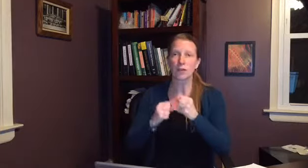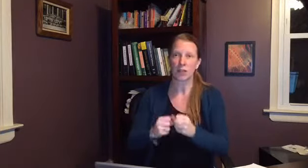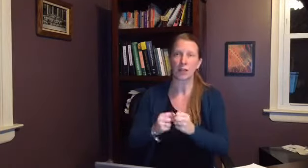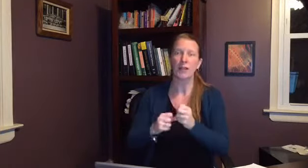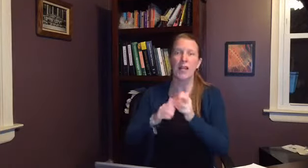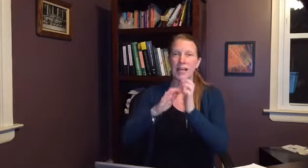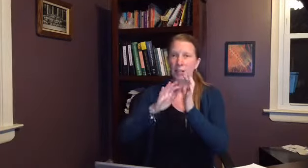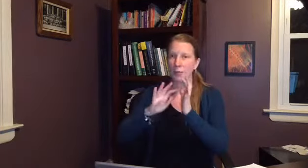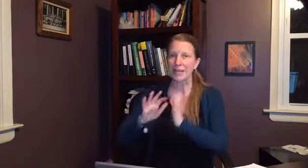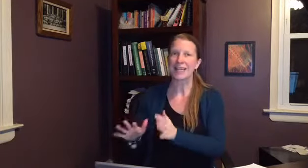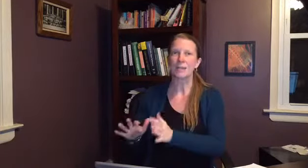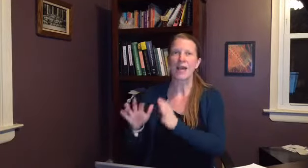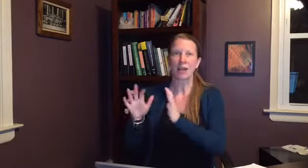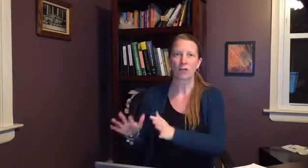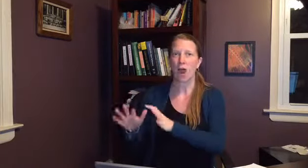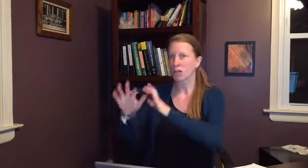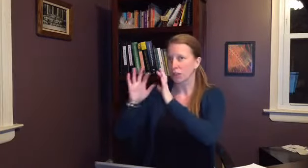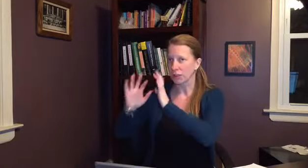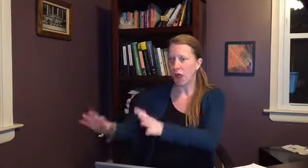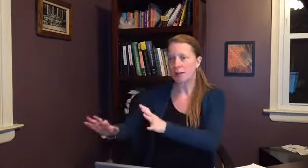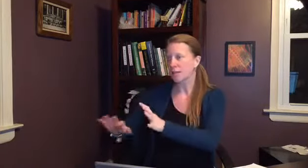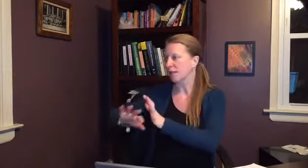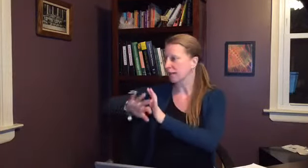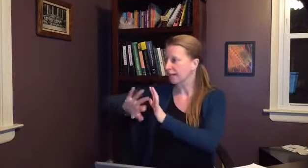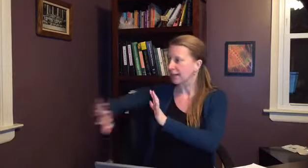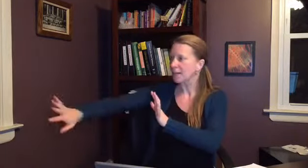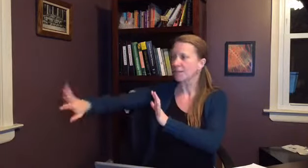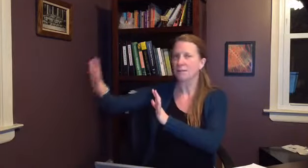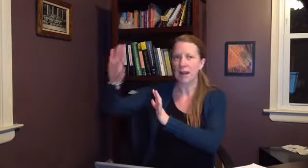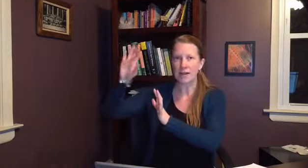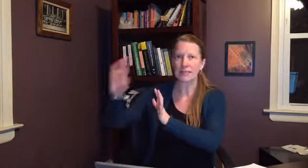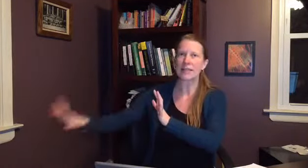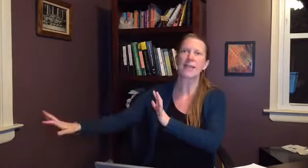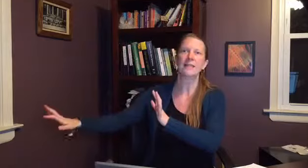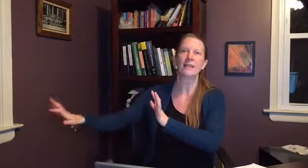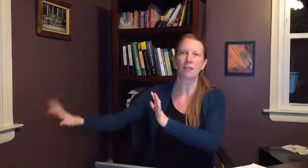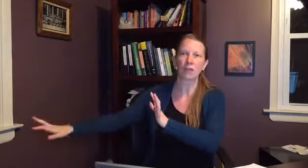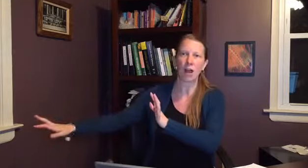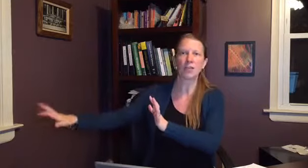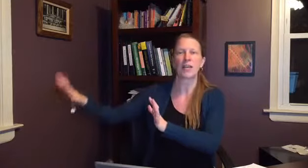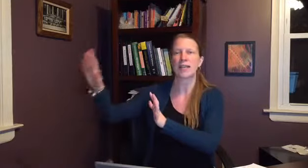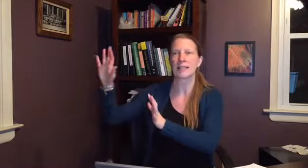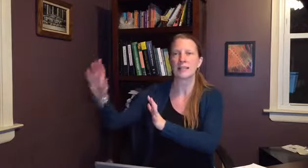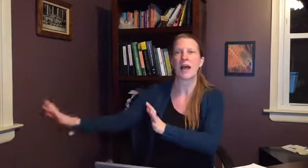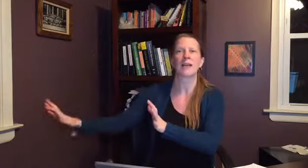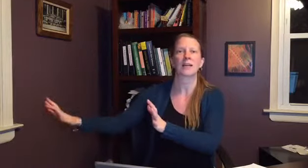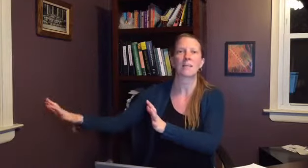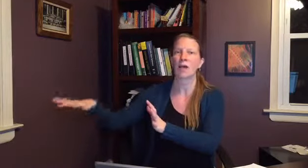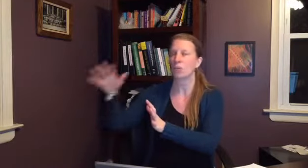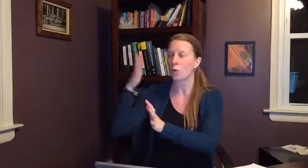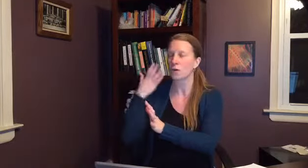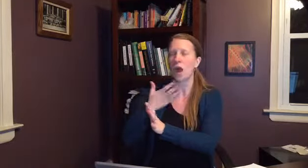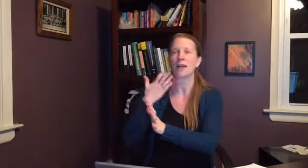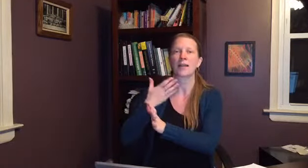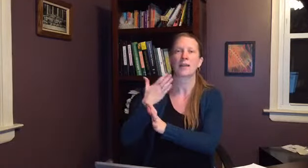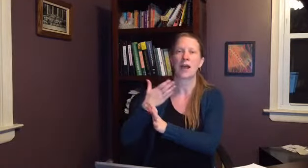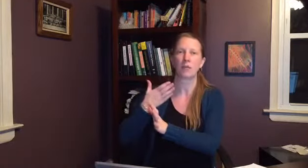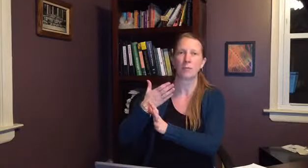good it's going to keep that garage locked it's going to keep the virus in the garage and it's not going to come out you are not going to get an outbreak